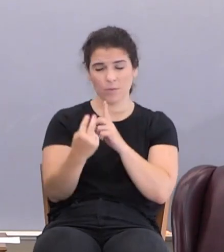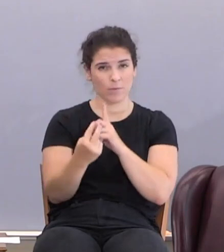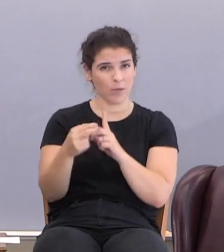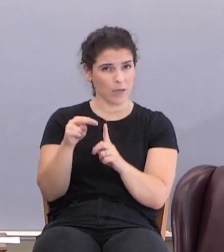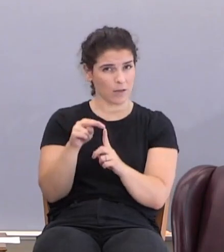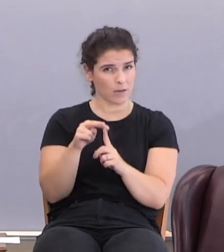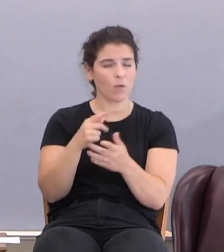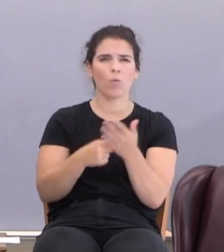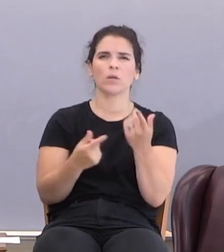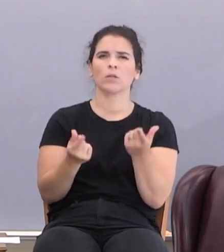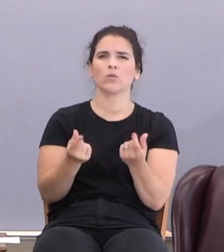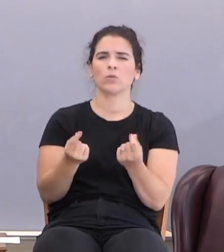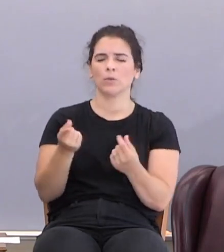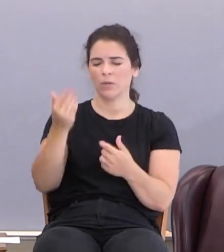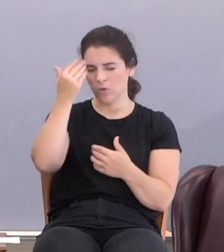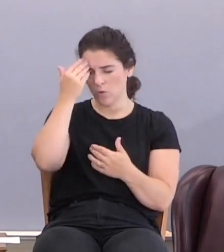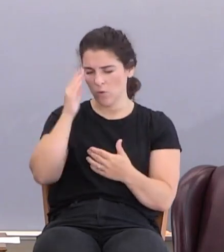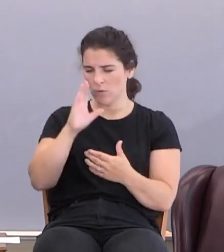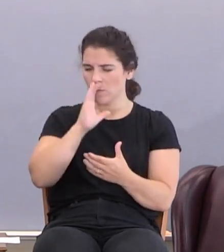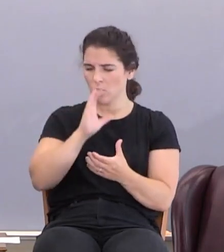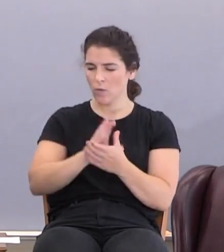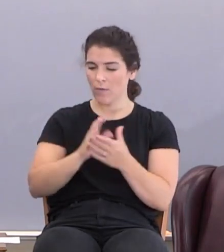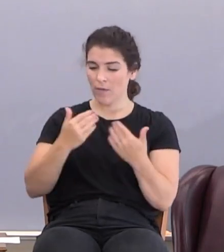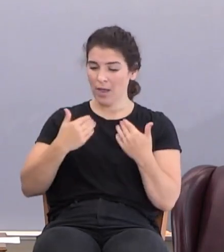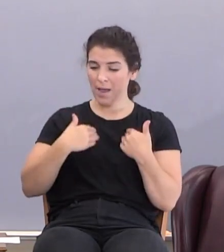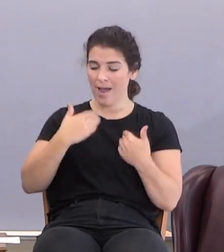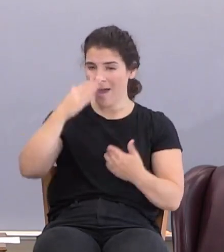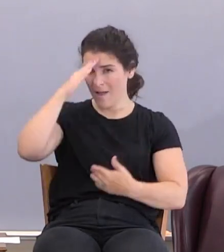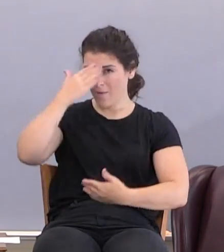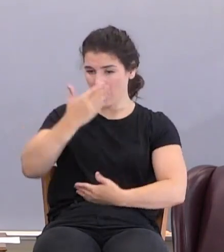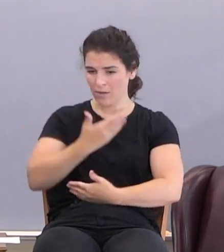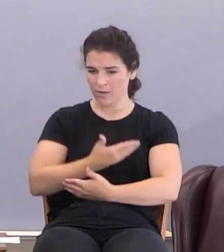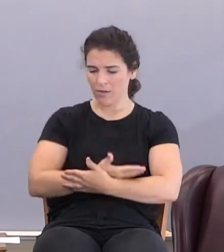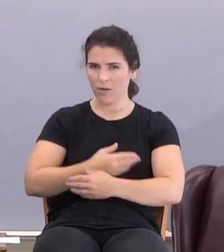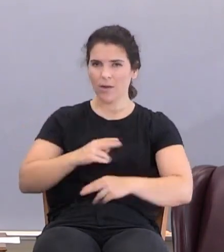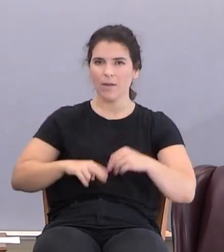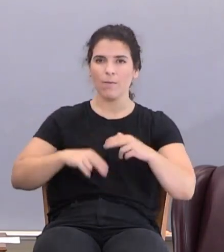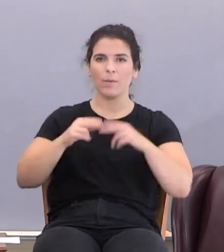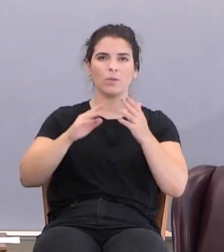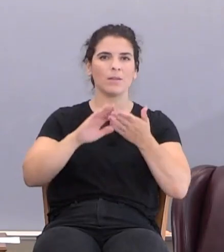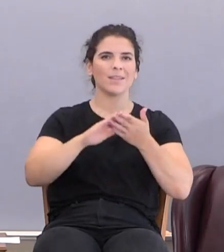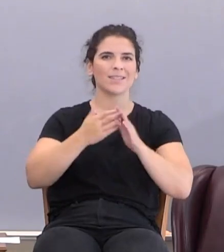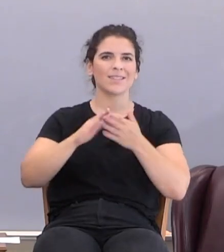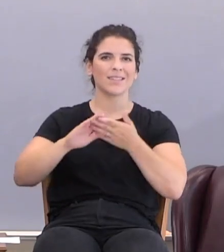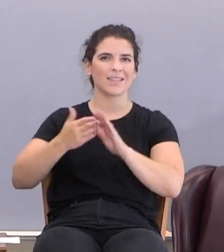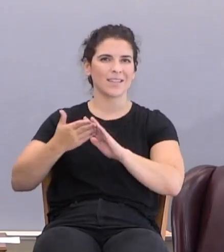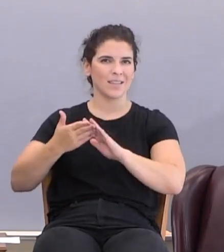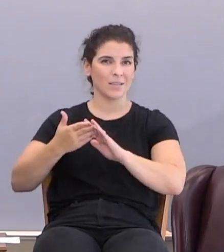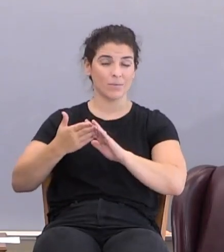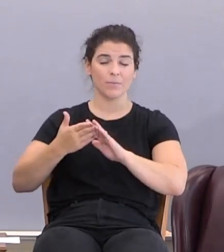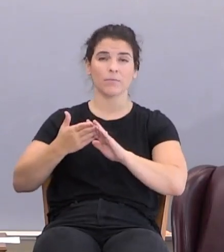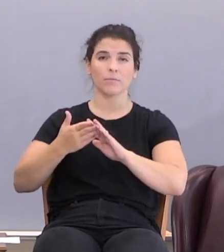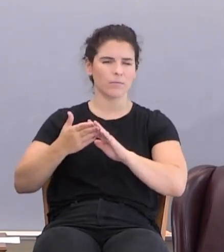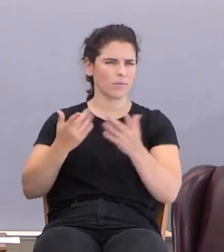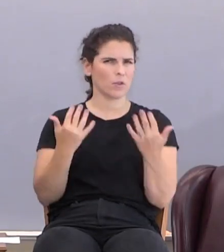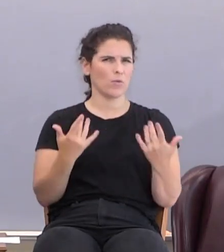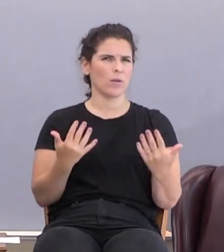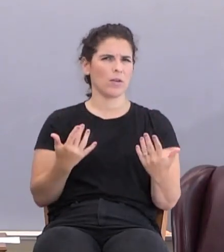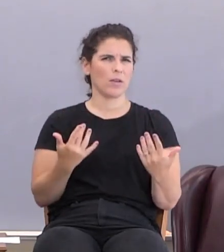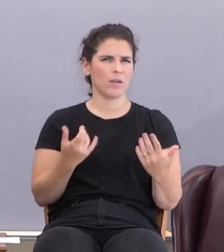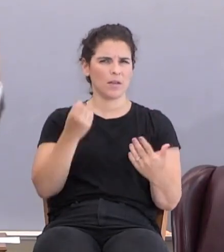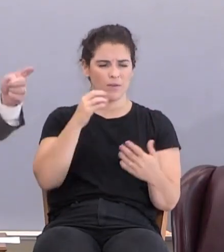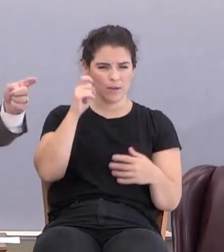does he do? He knows his wife. They have a son. And he built a city. Now wait a minute.